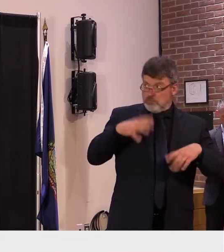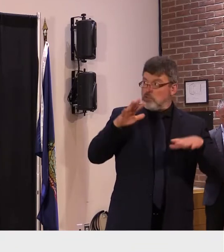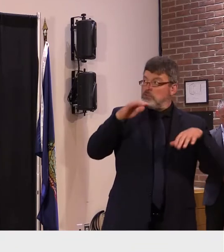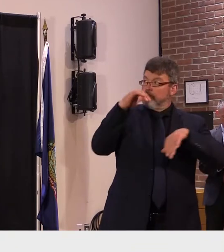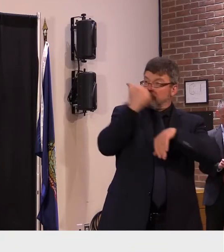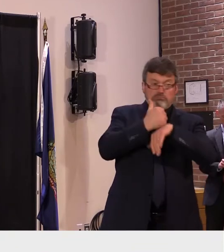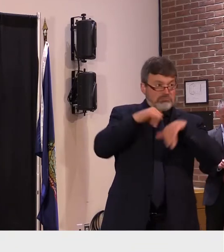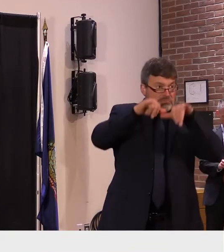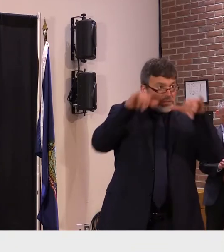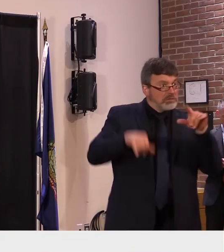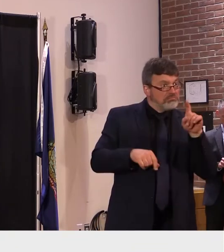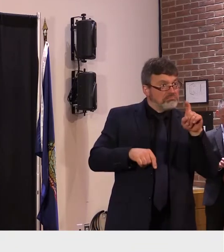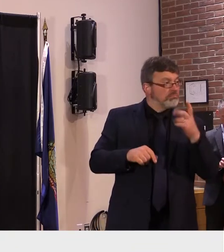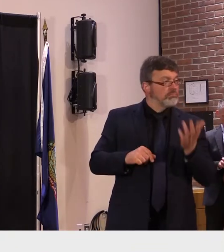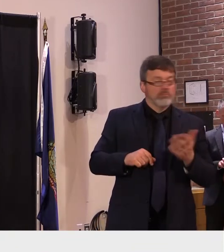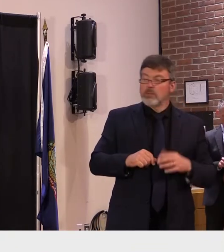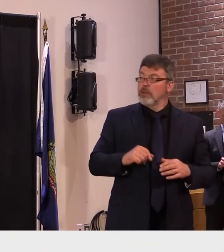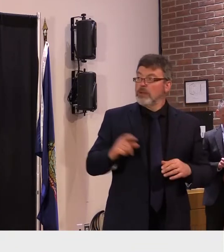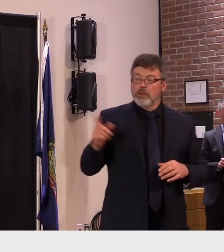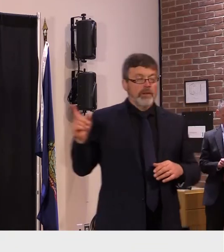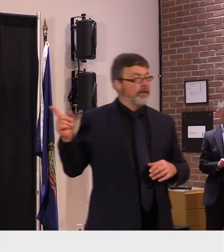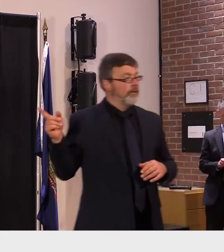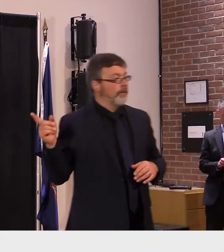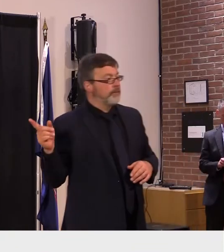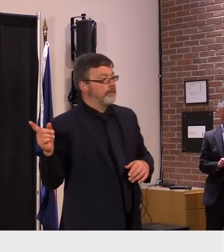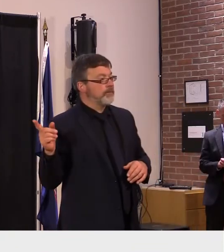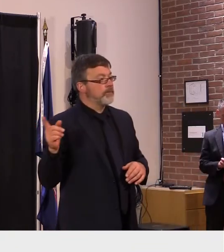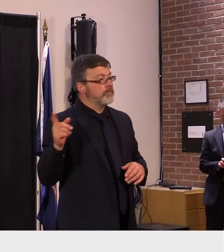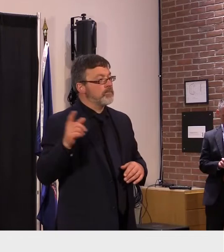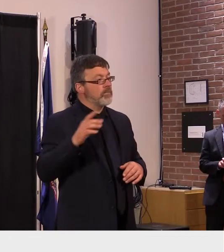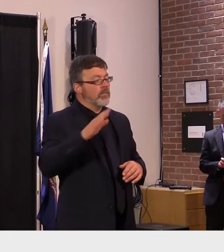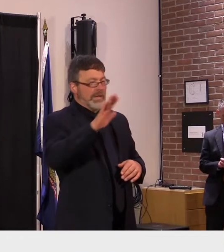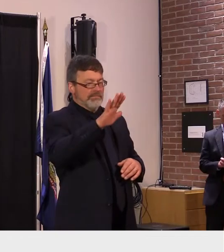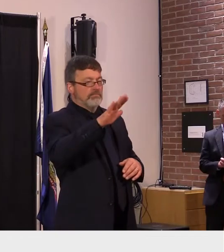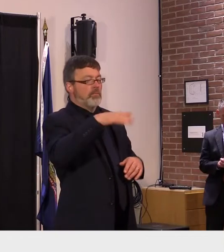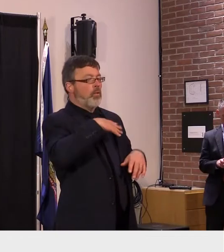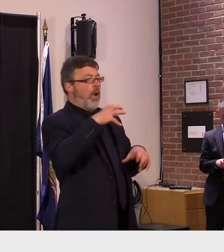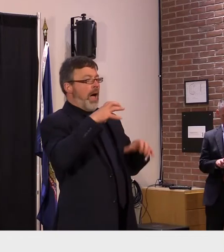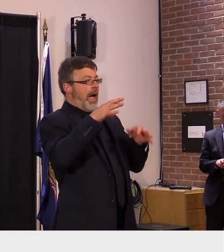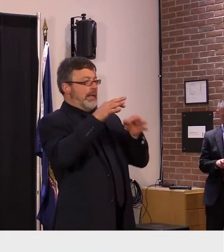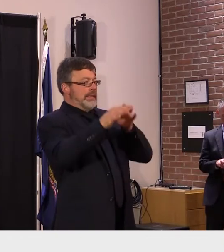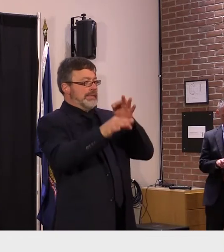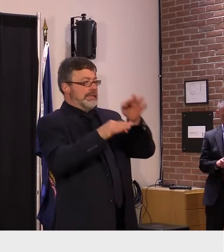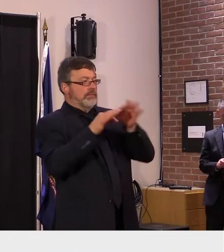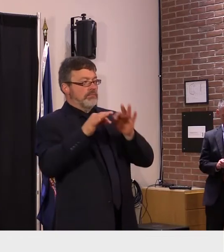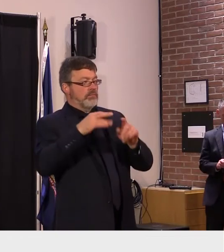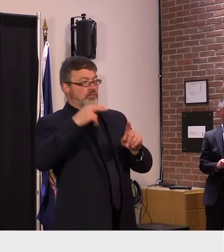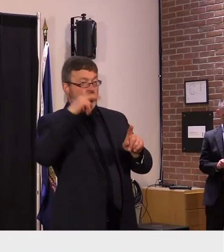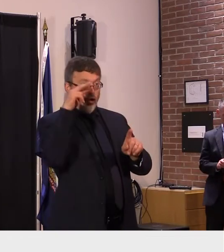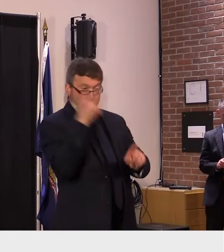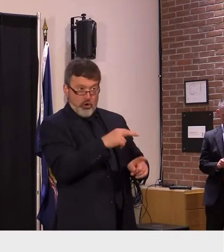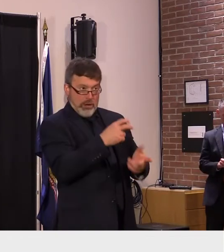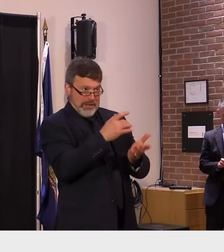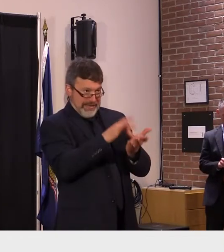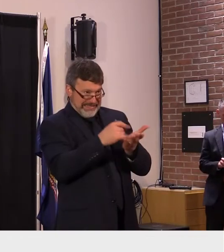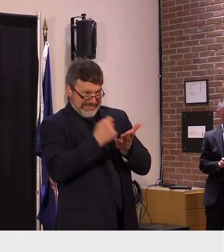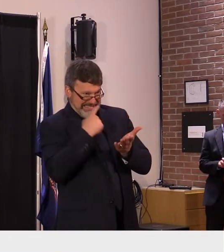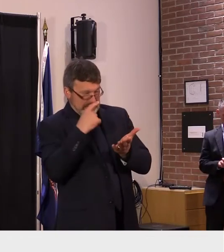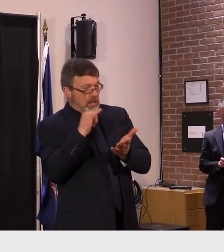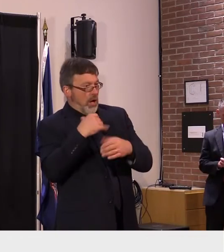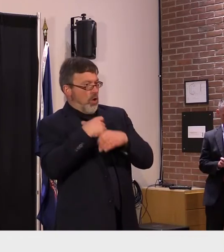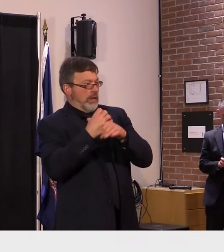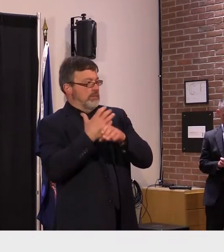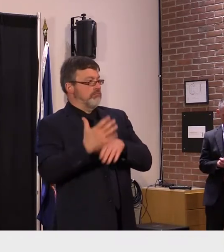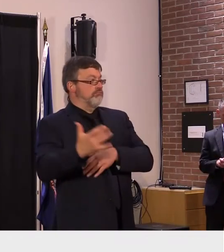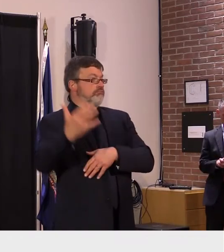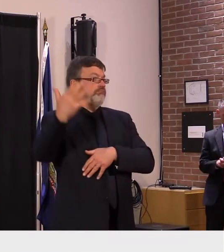the outset obviously we need to keep in mind that what's happened with opioid overdose that's um is